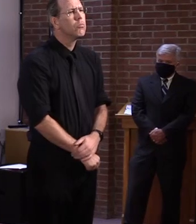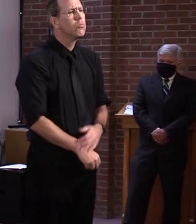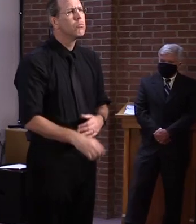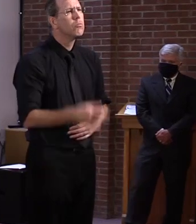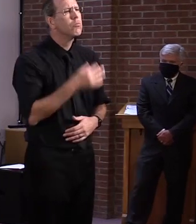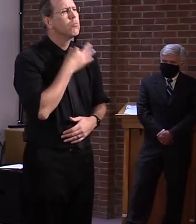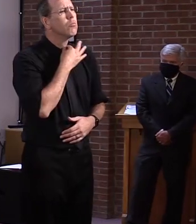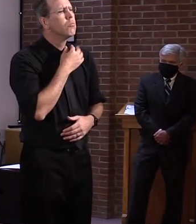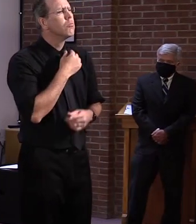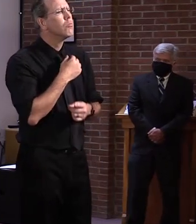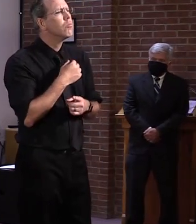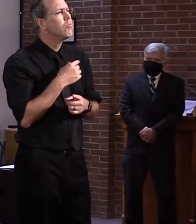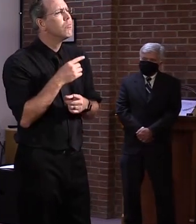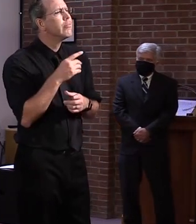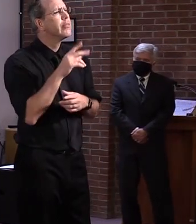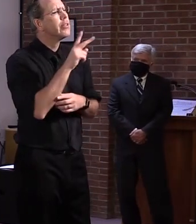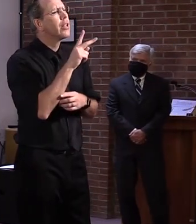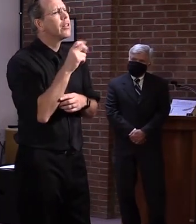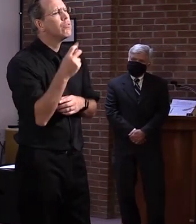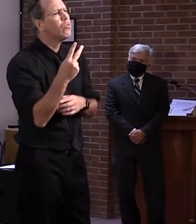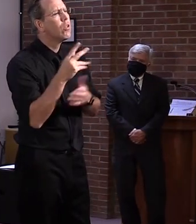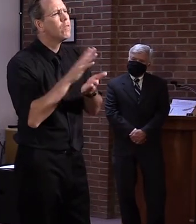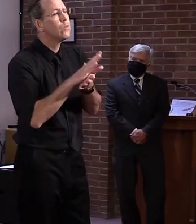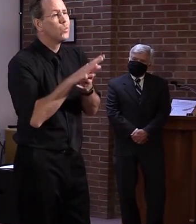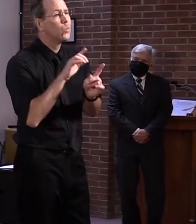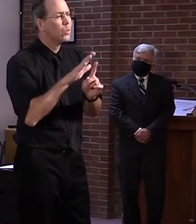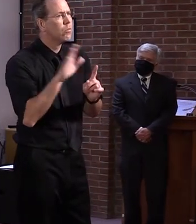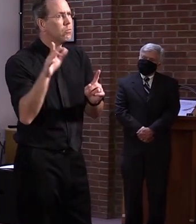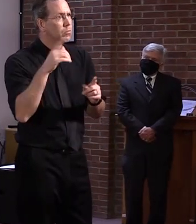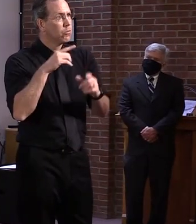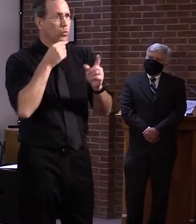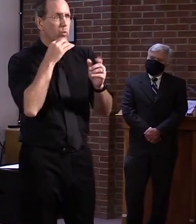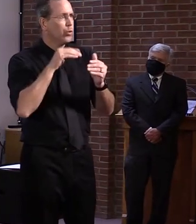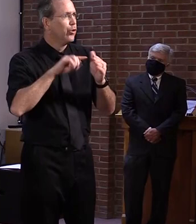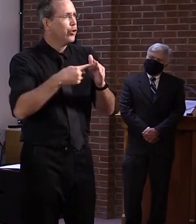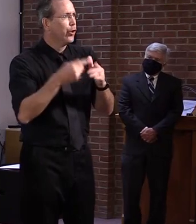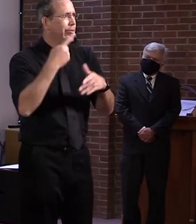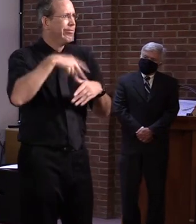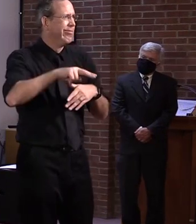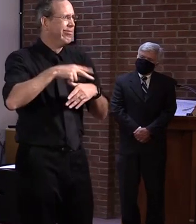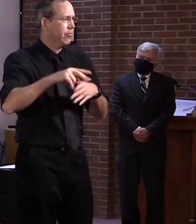there things you view as potential vulnerable spots that could make or break successful reopening?